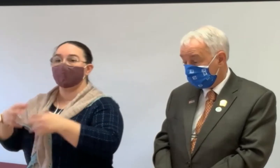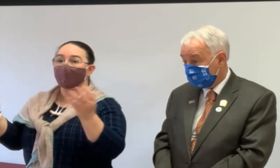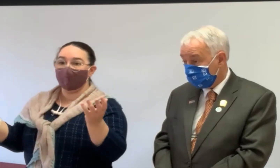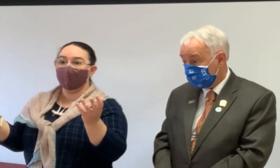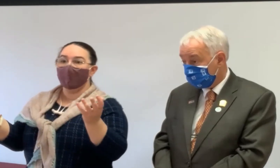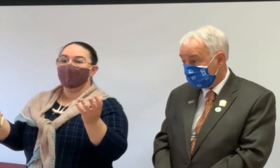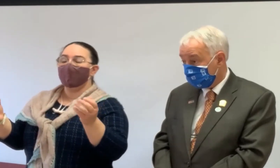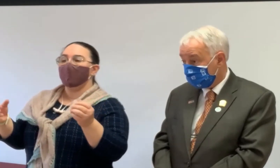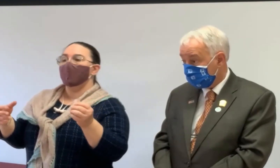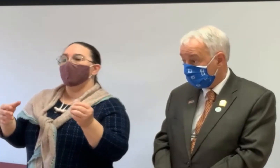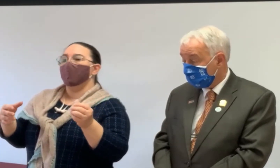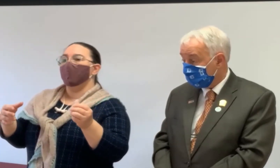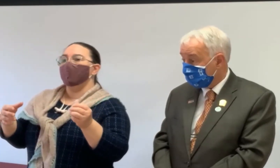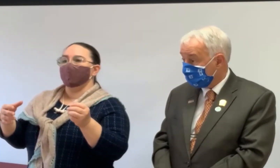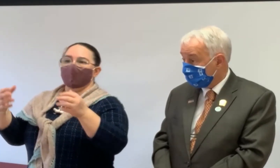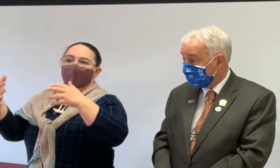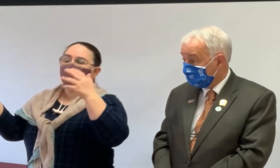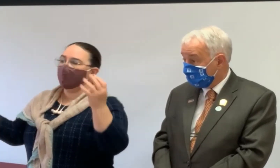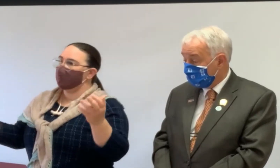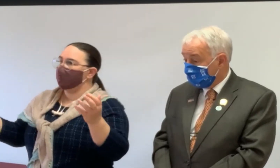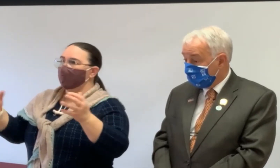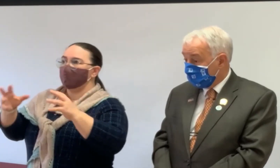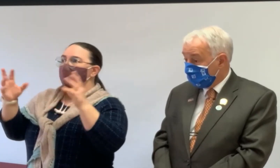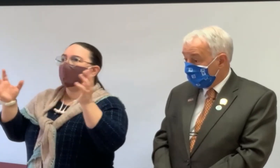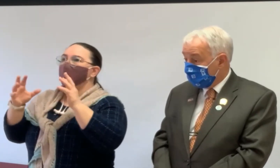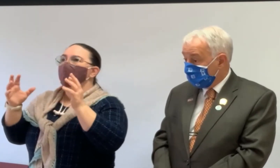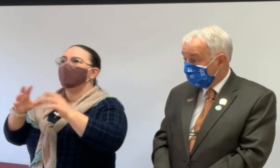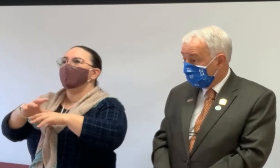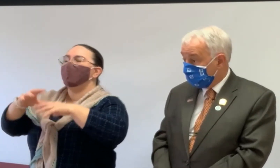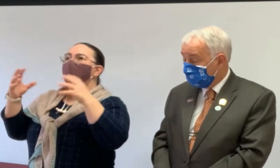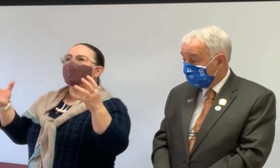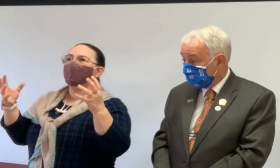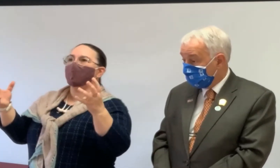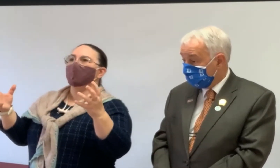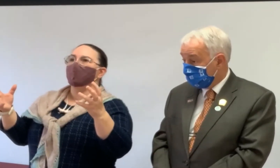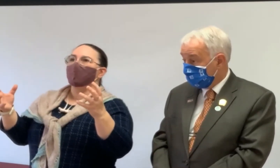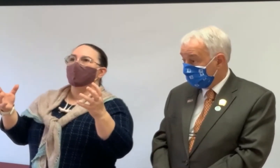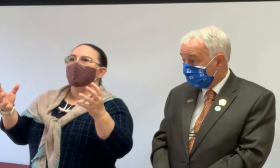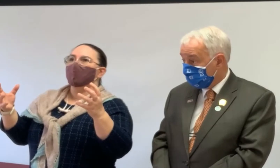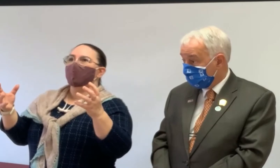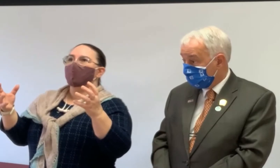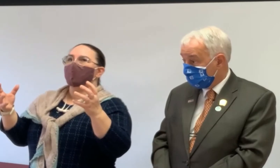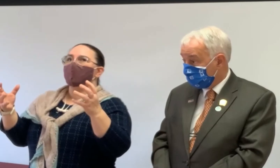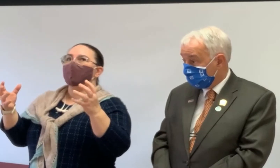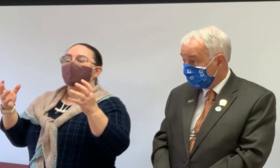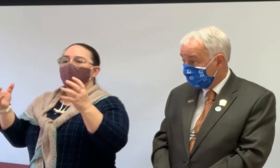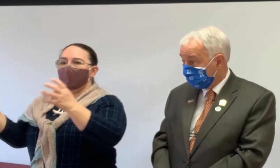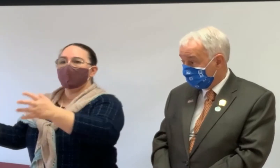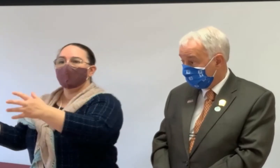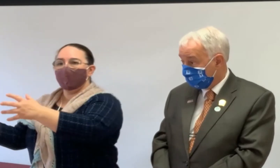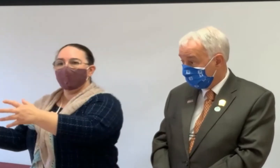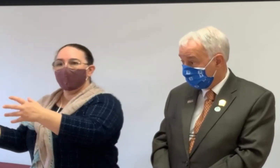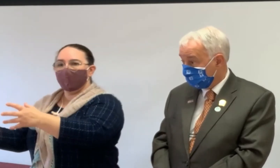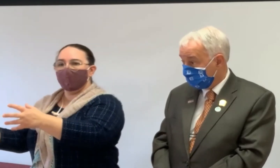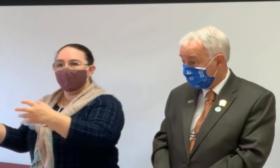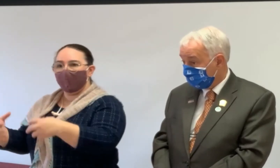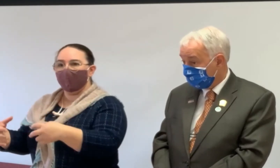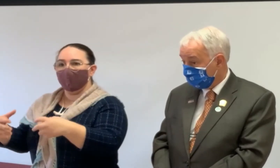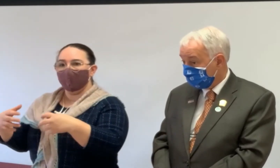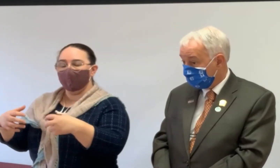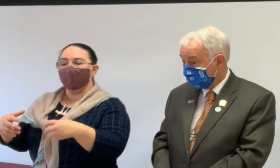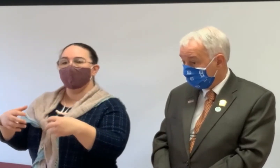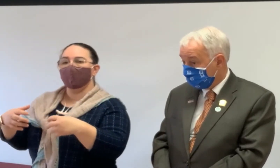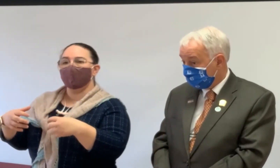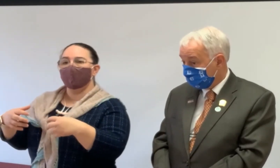on to your kids or whatever, um, or taking care of medical problems, what you know, whatever, if you wanted that money